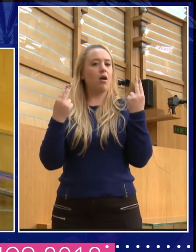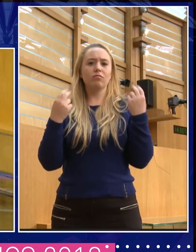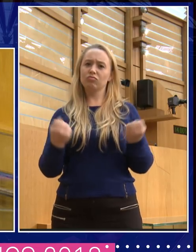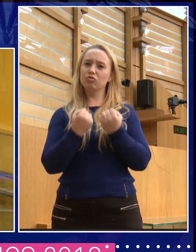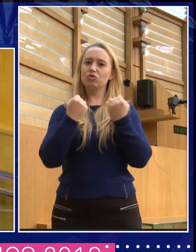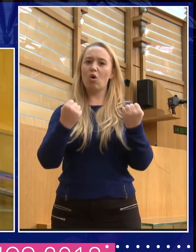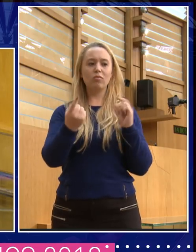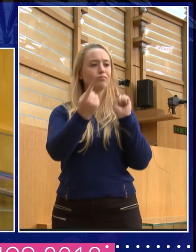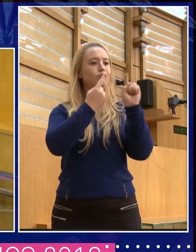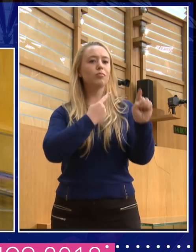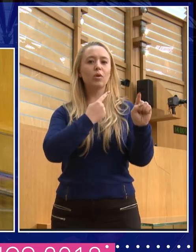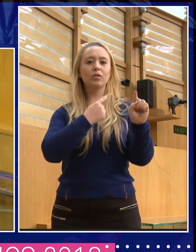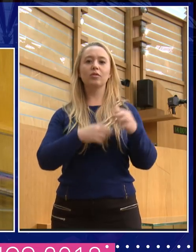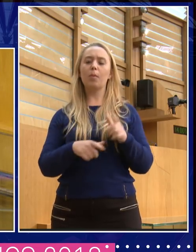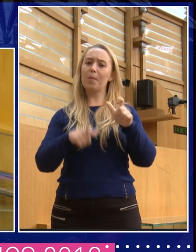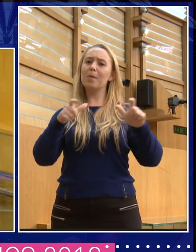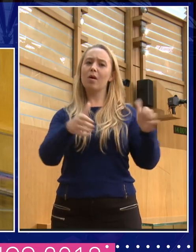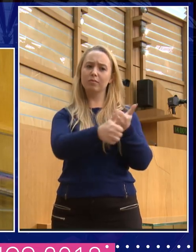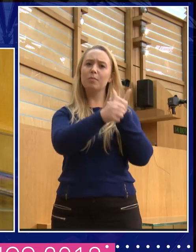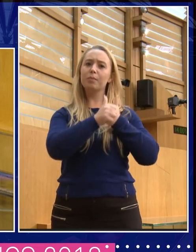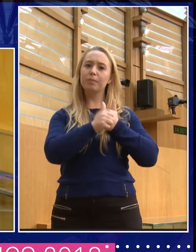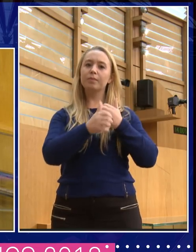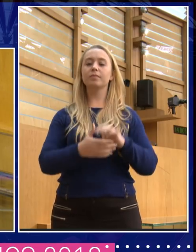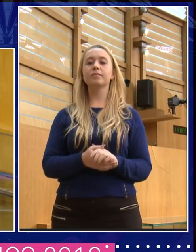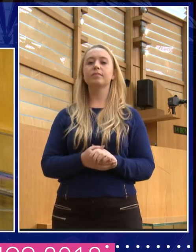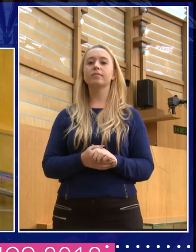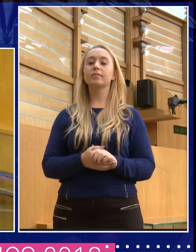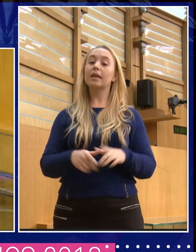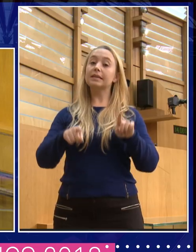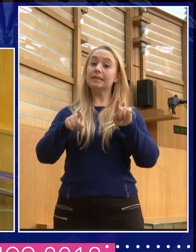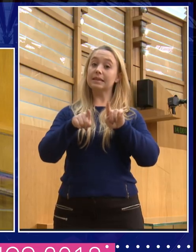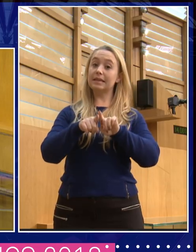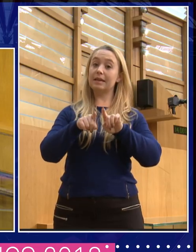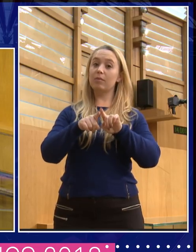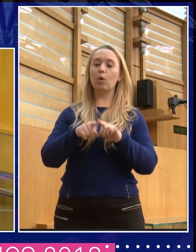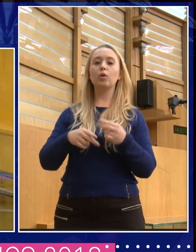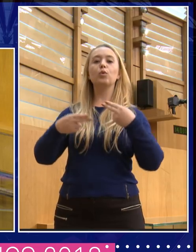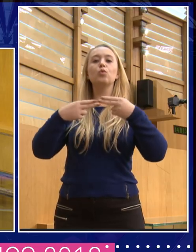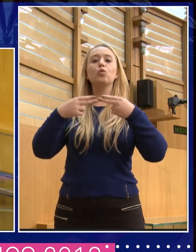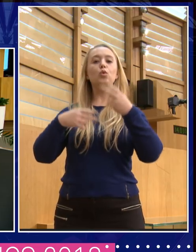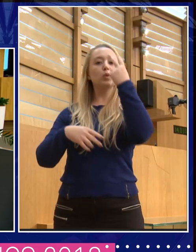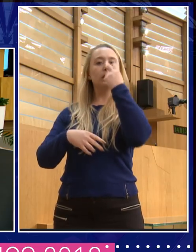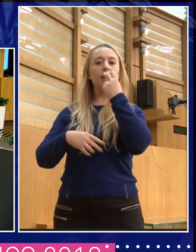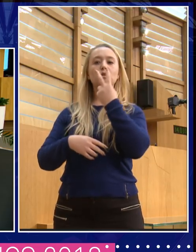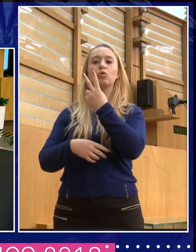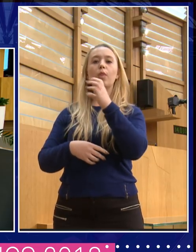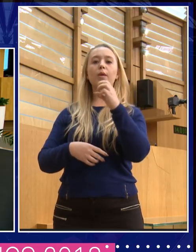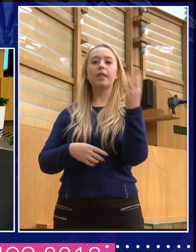very similarly, you did so online with, when you went on Newsnight, I think, in 2013. And you were just defending